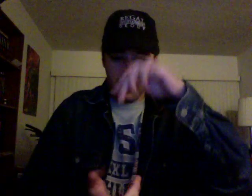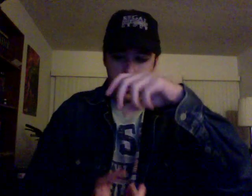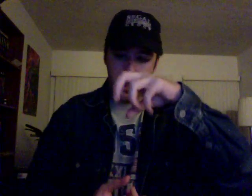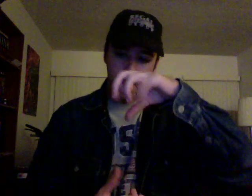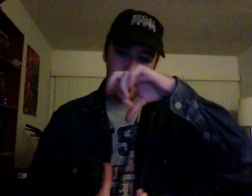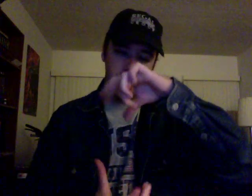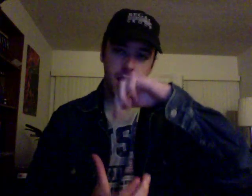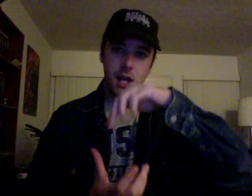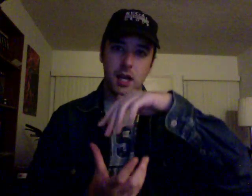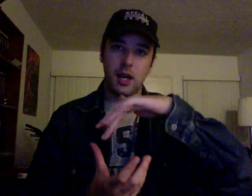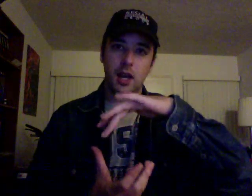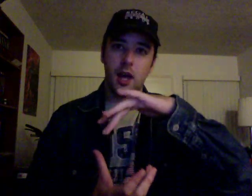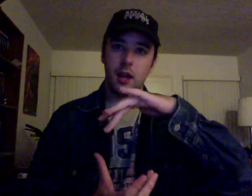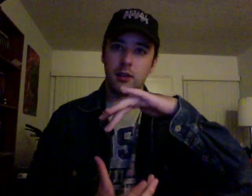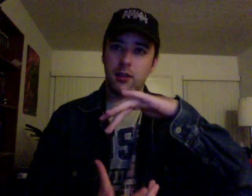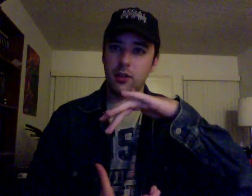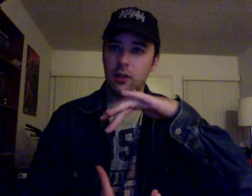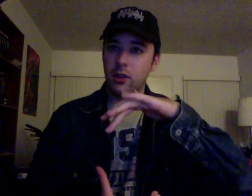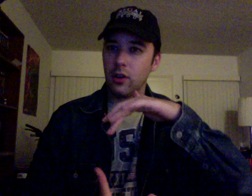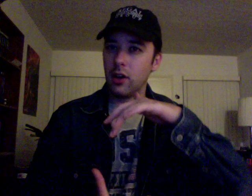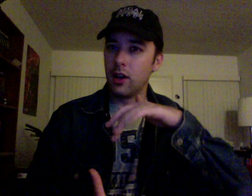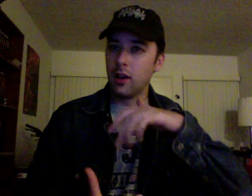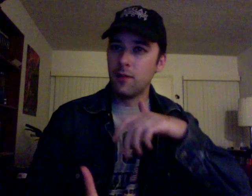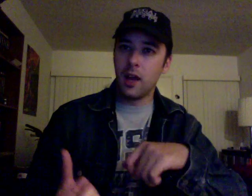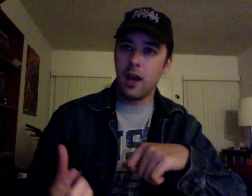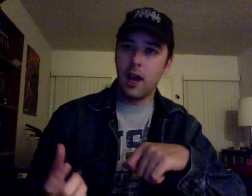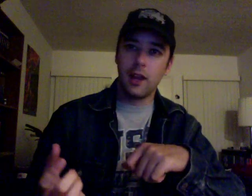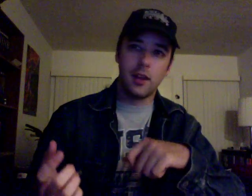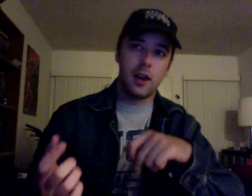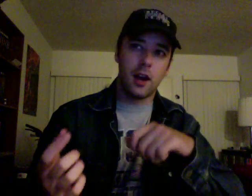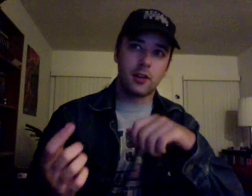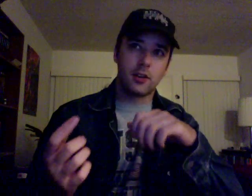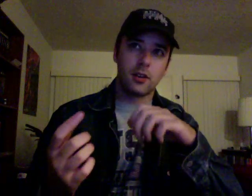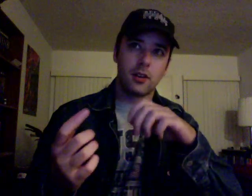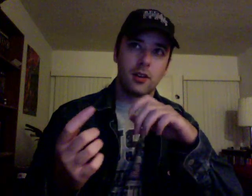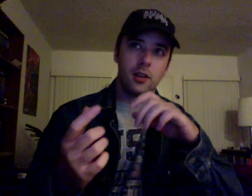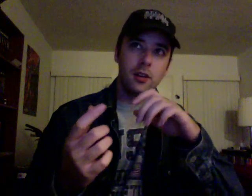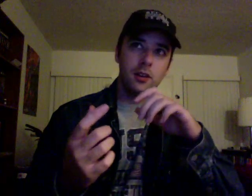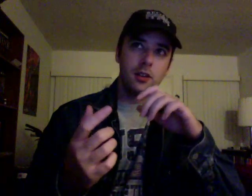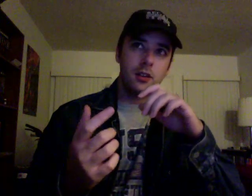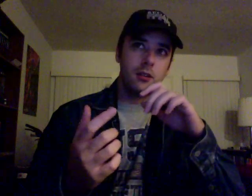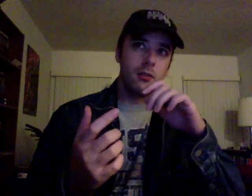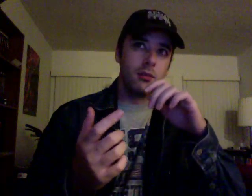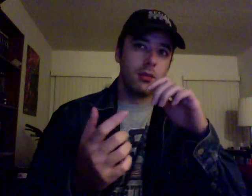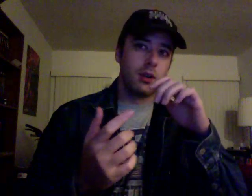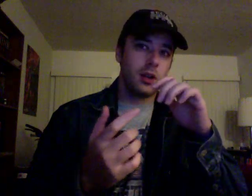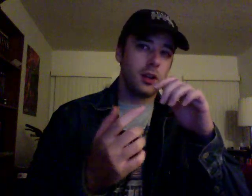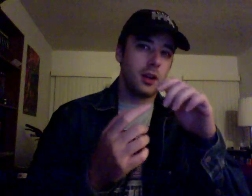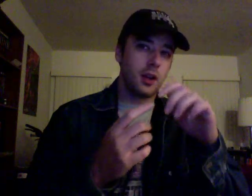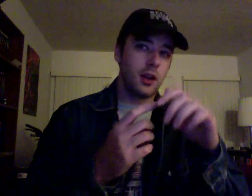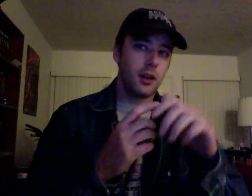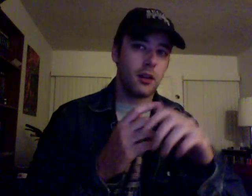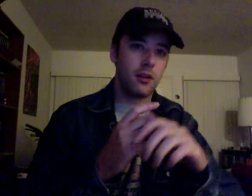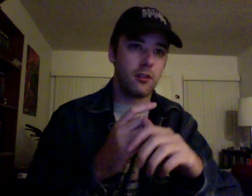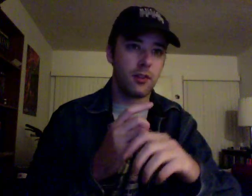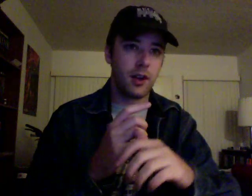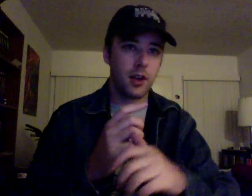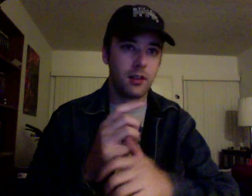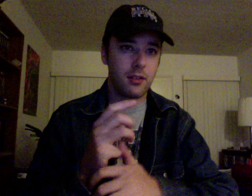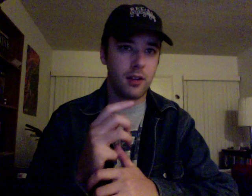and that's good. And the doctor didn't really get all Frankenstein.